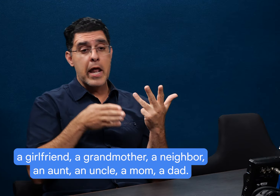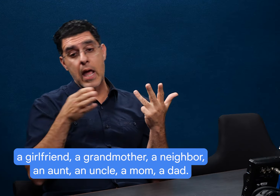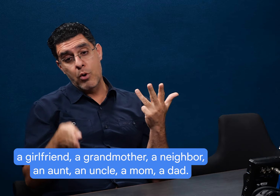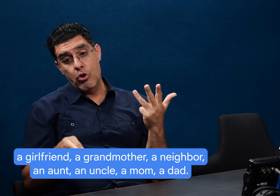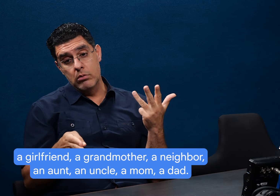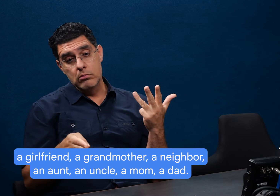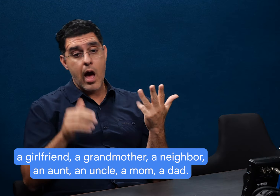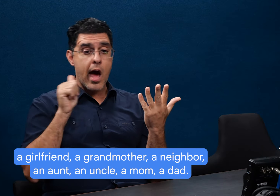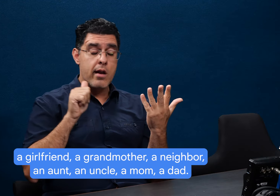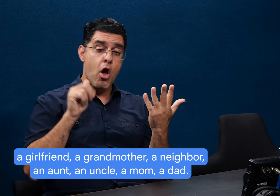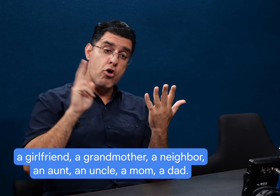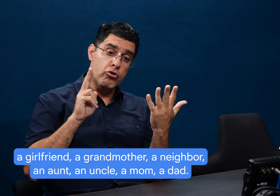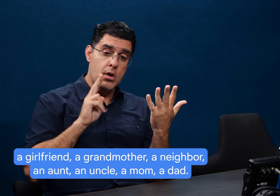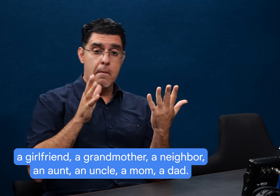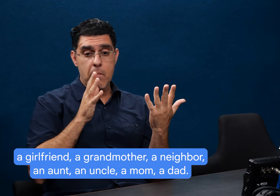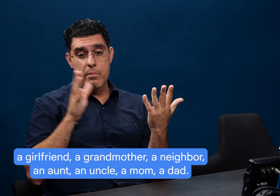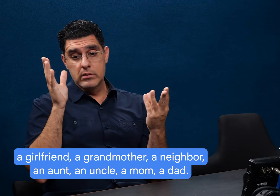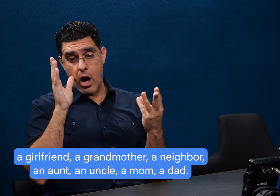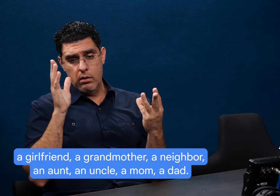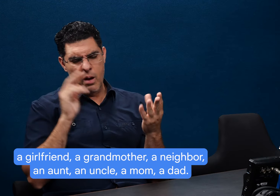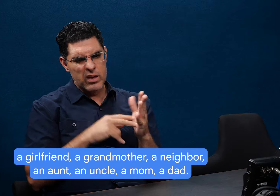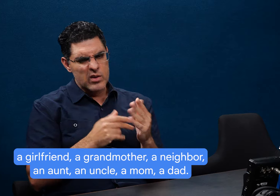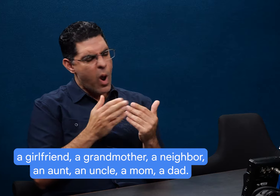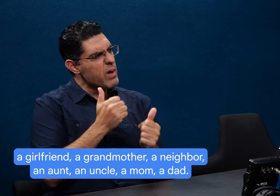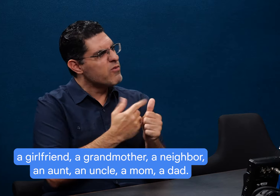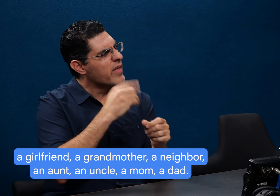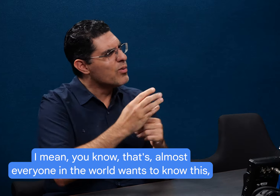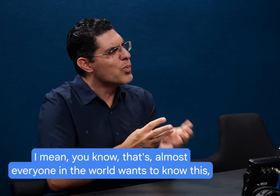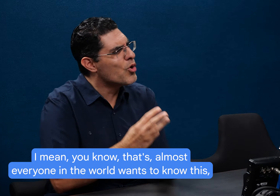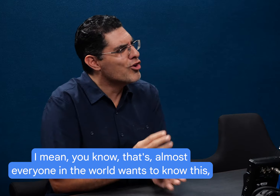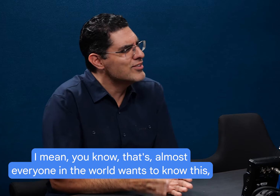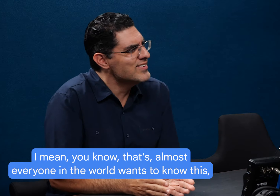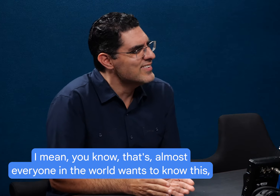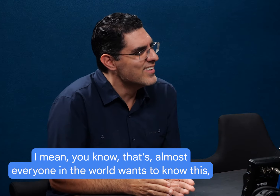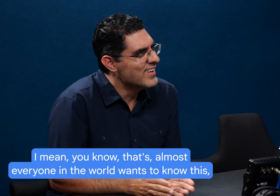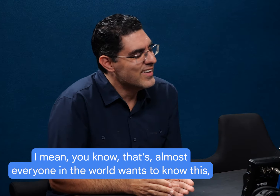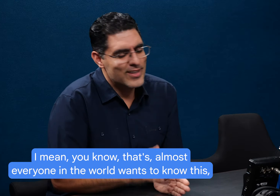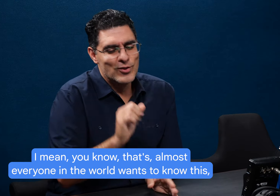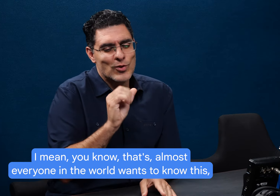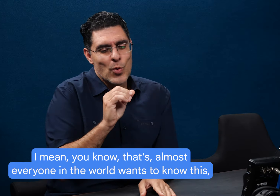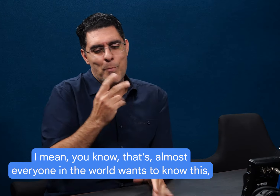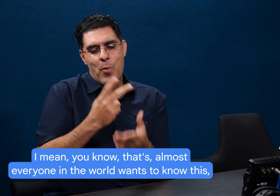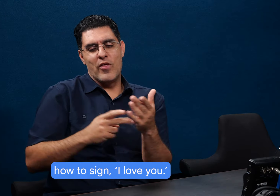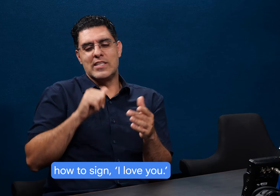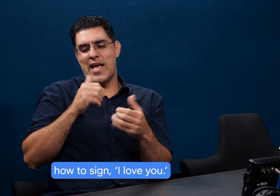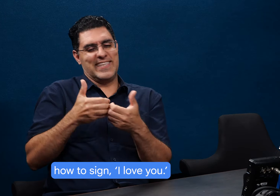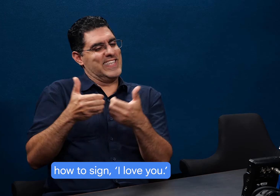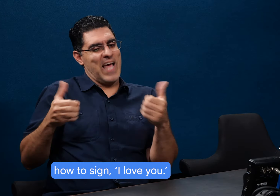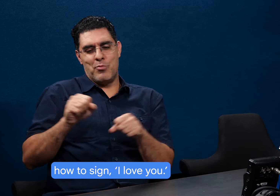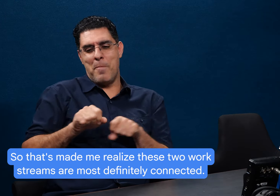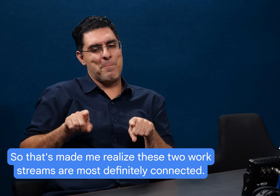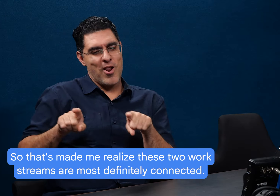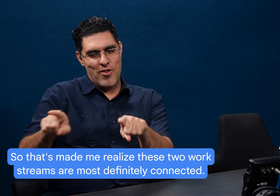a girlfriend, a grandmother, a neighbor, an aunt, an uncle, a mom, a dad. You know, that's almost everyone in the world wants to know this, how to